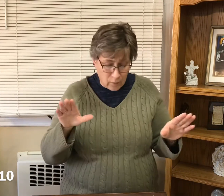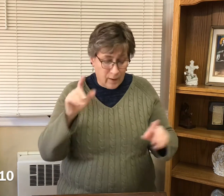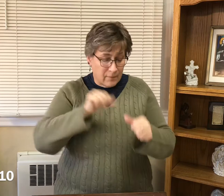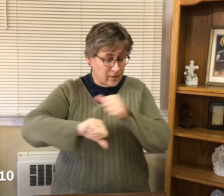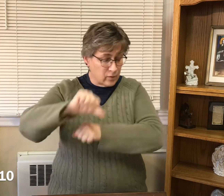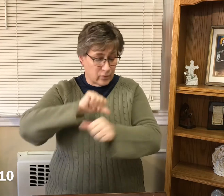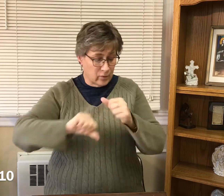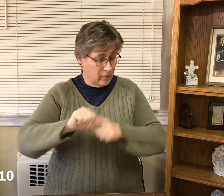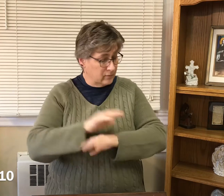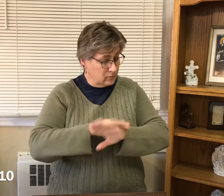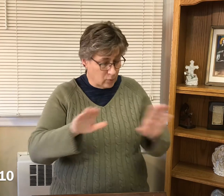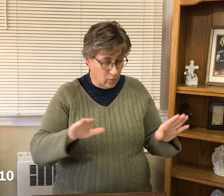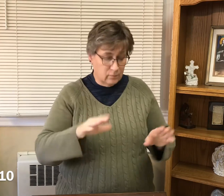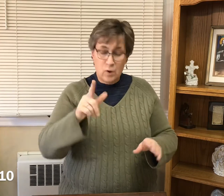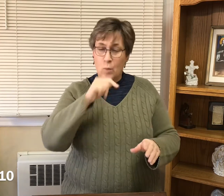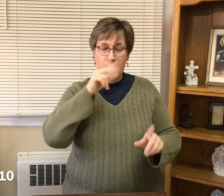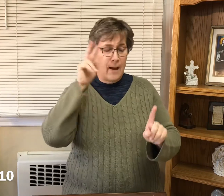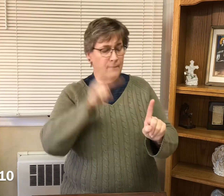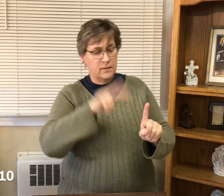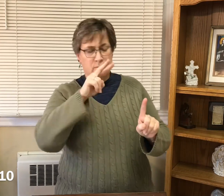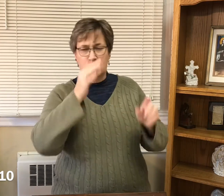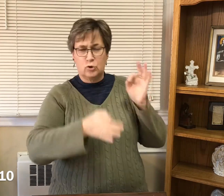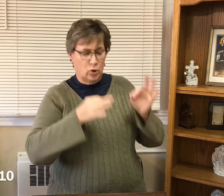one another. That you may not be judged.